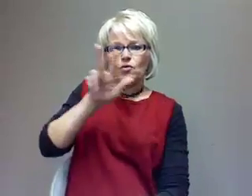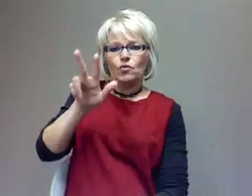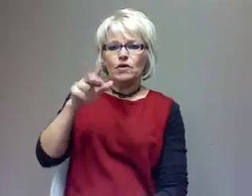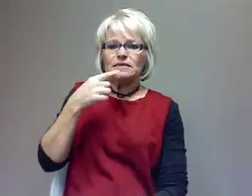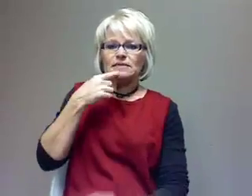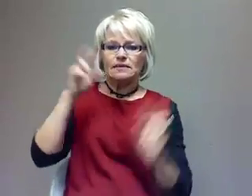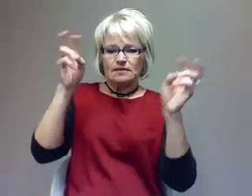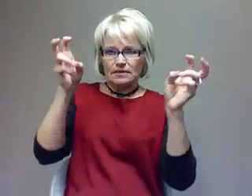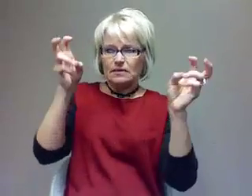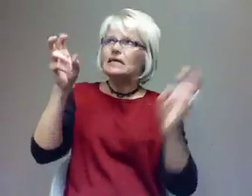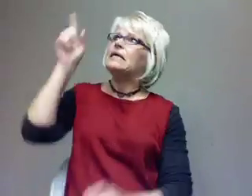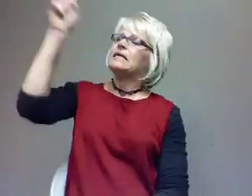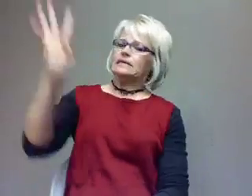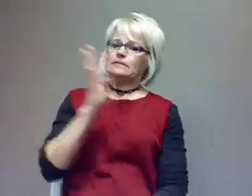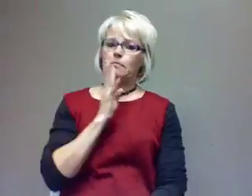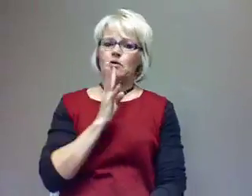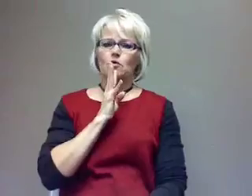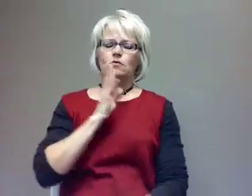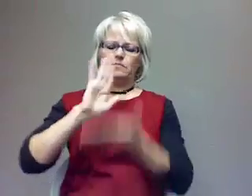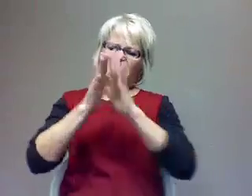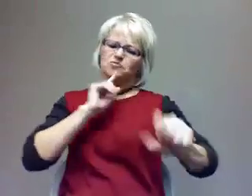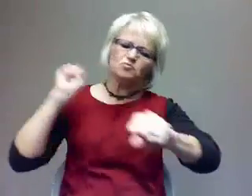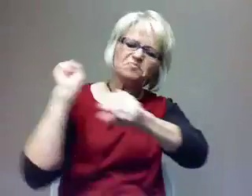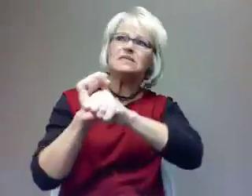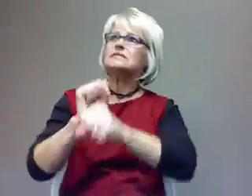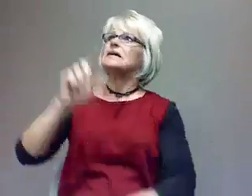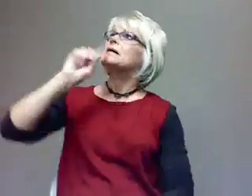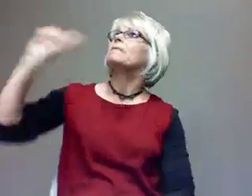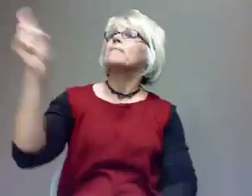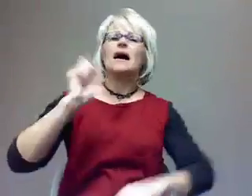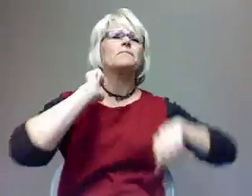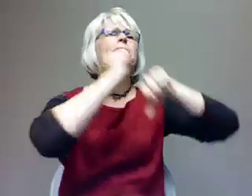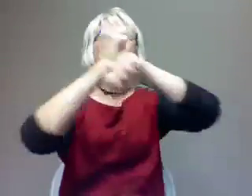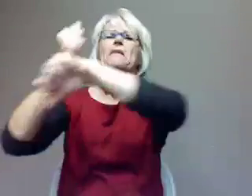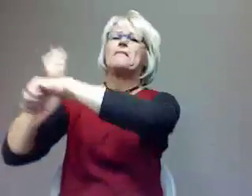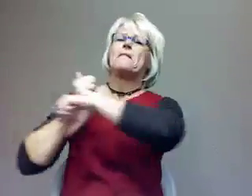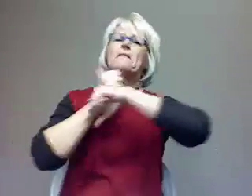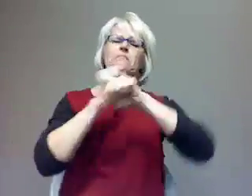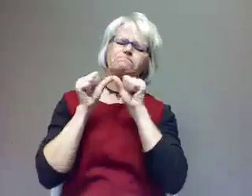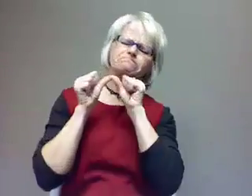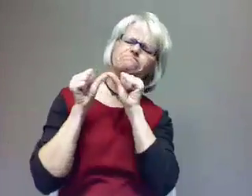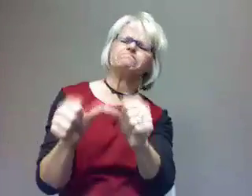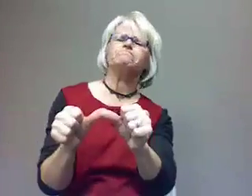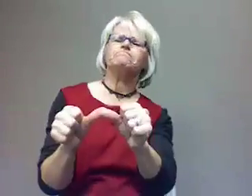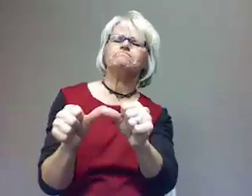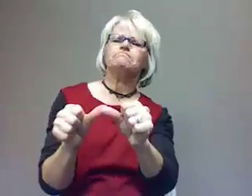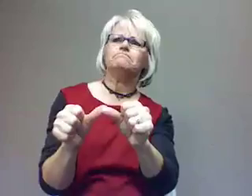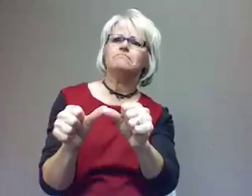and it came to be. He commanded and it stood fast. That's power and awe. But now it gets very personal. From heaven the